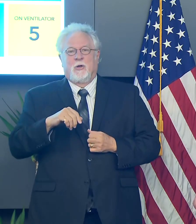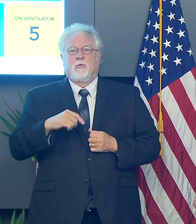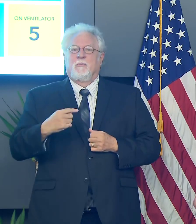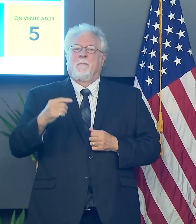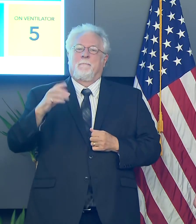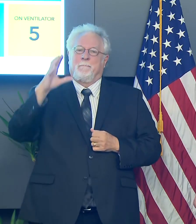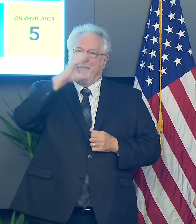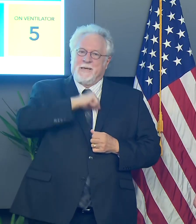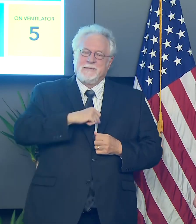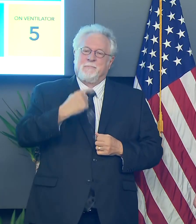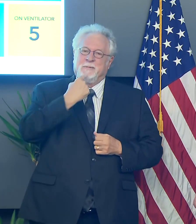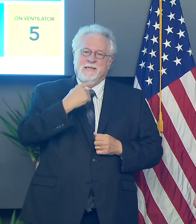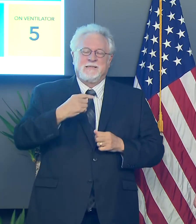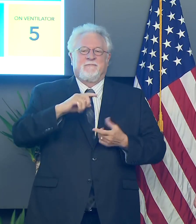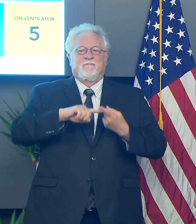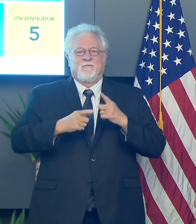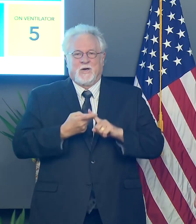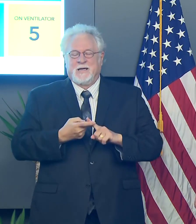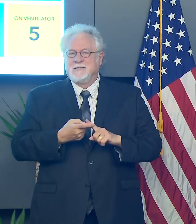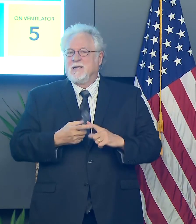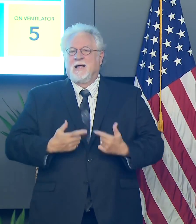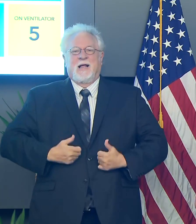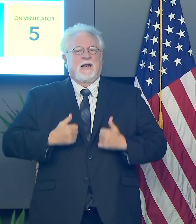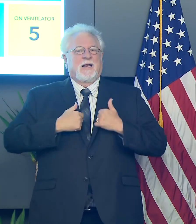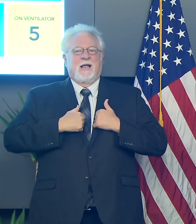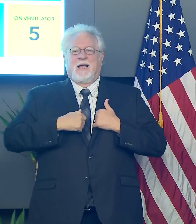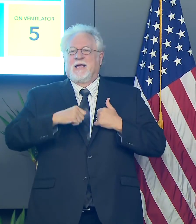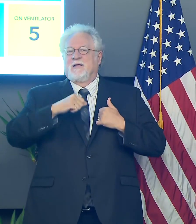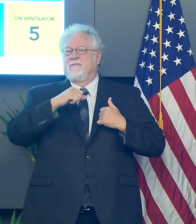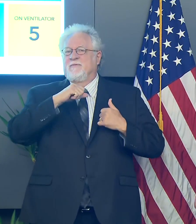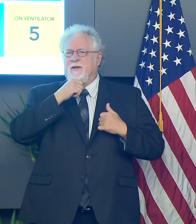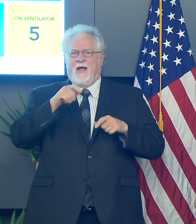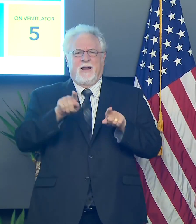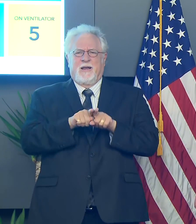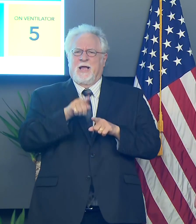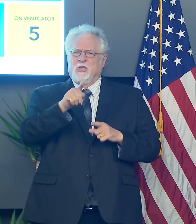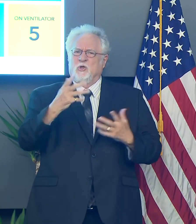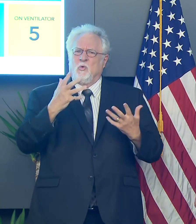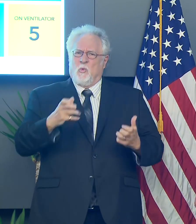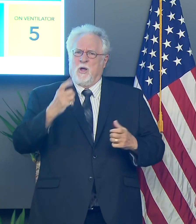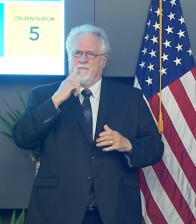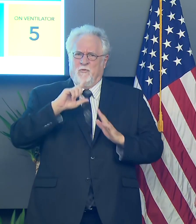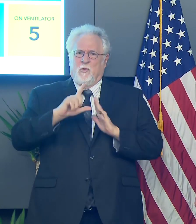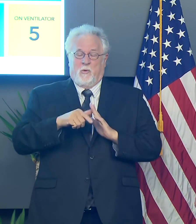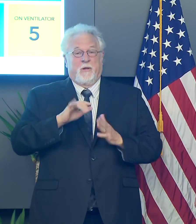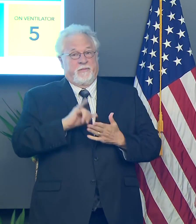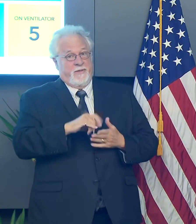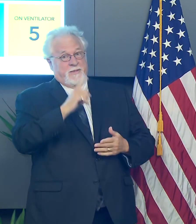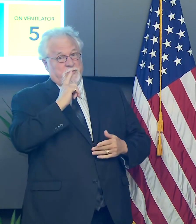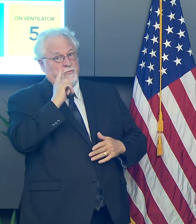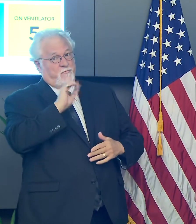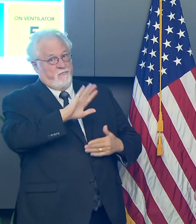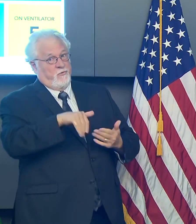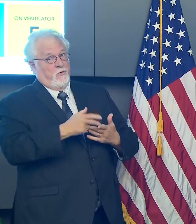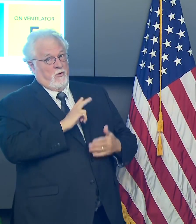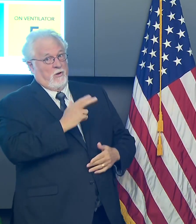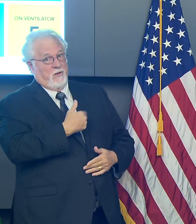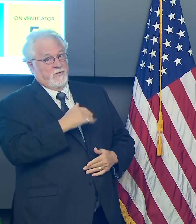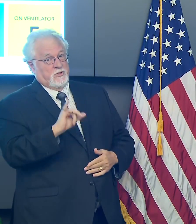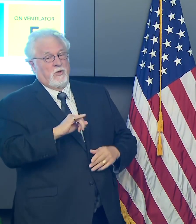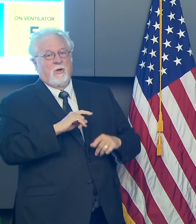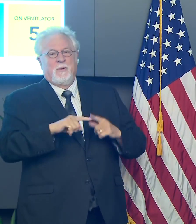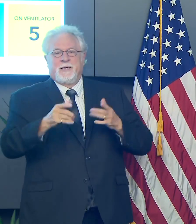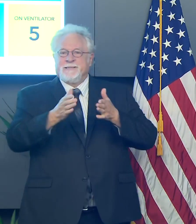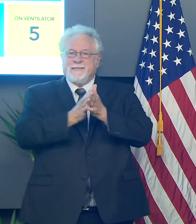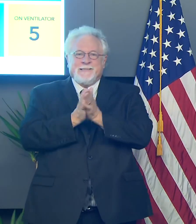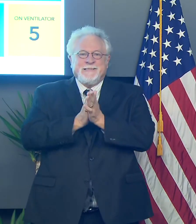friends. I know that life has not been what you wanted to be for a while. And that's certainly true for the rest of us as well. Uh, and you're